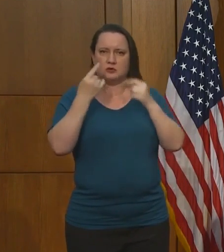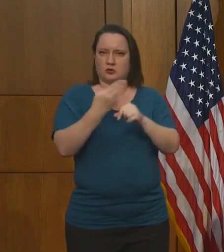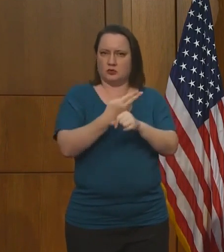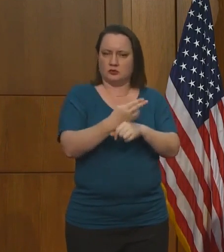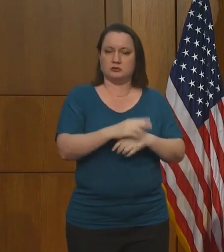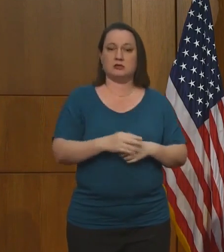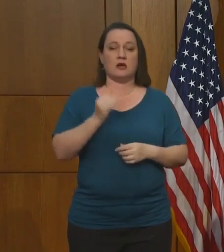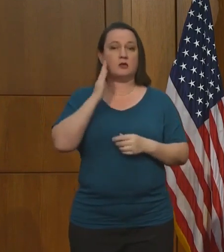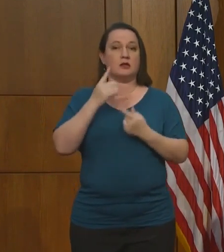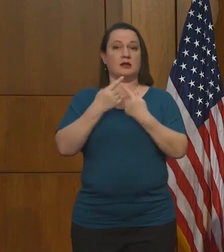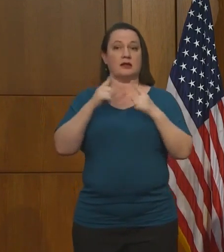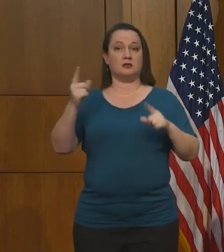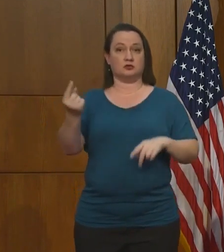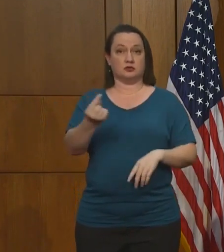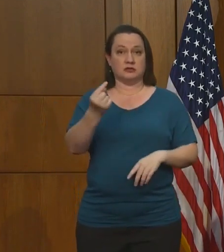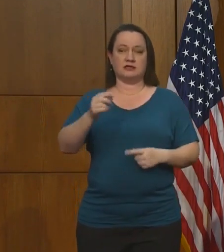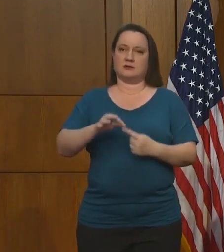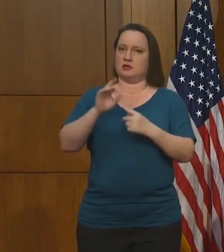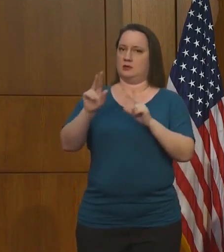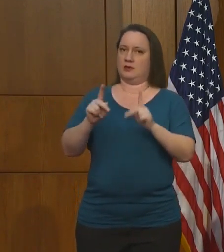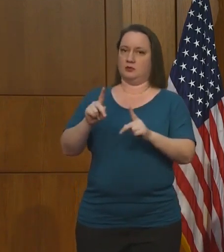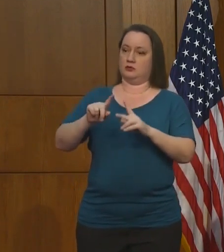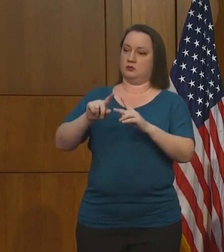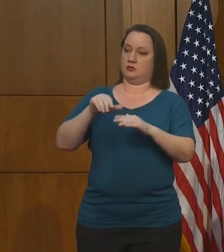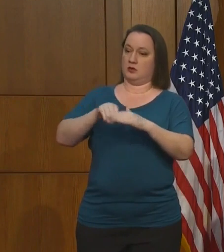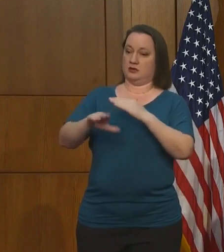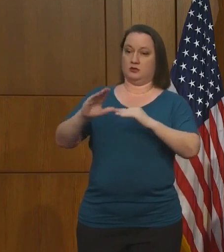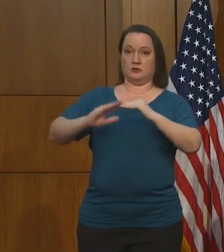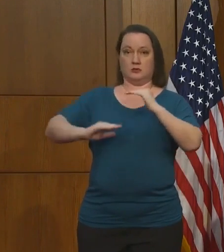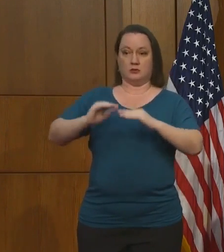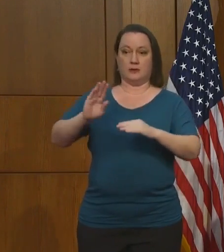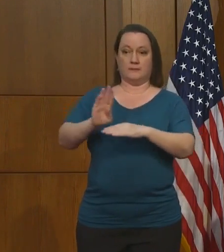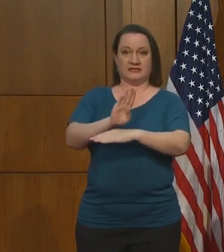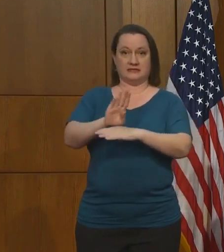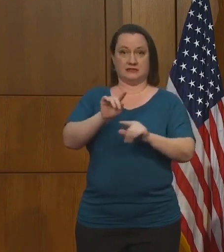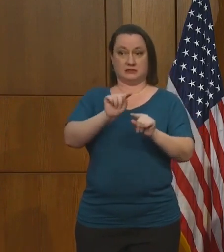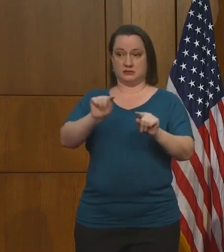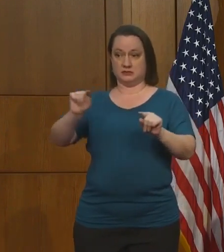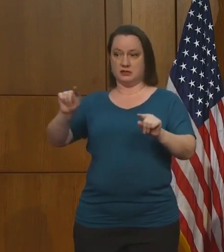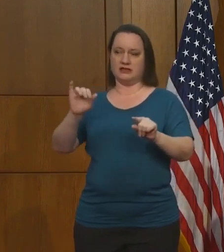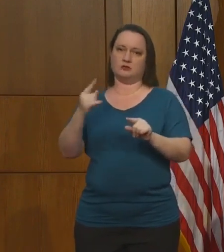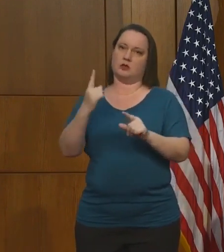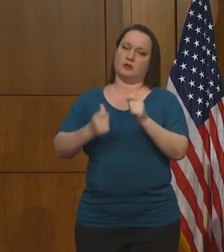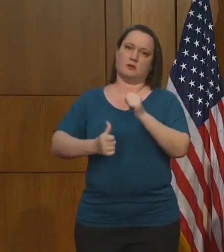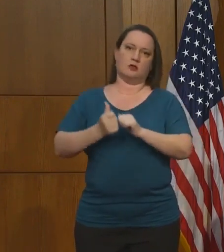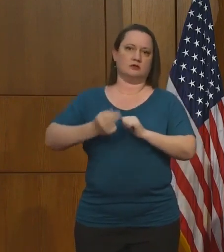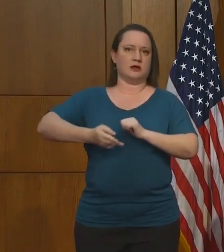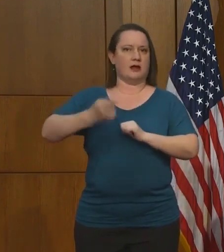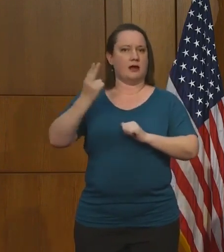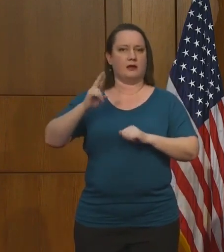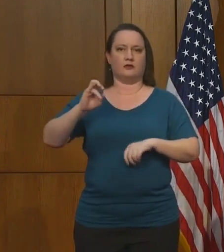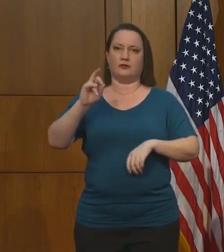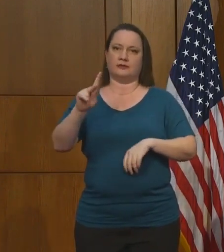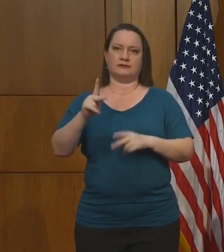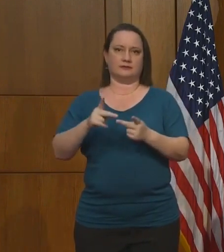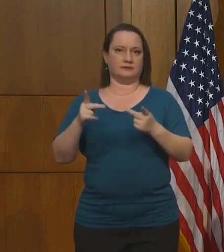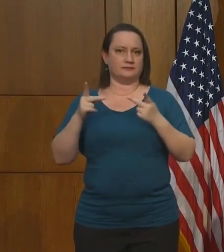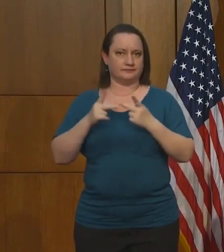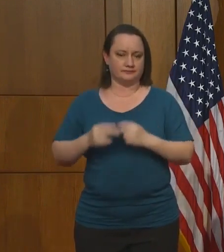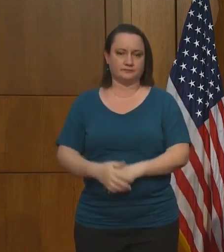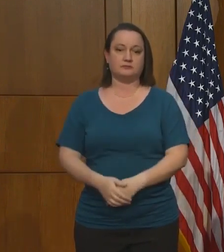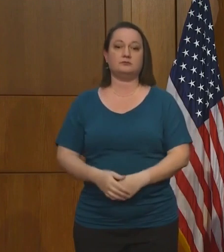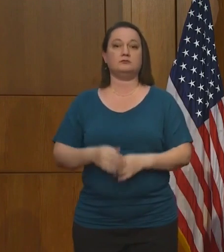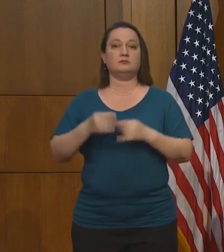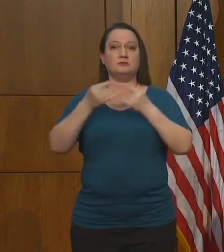individuals that are going into places of business because that's one of the most vulnerable places and we again the the mask is